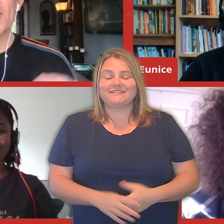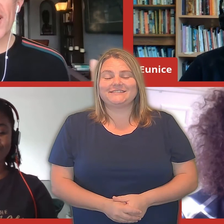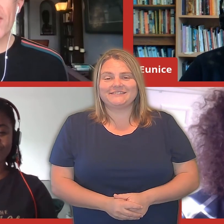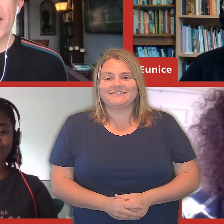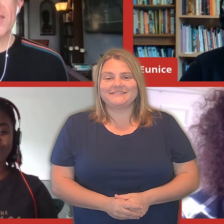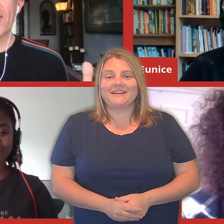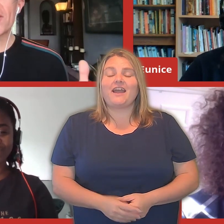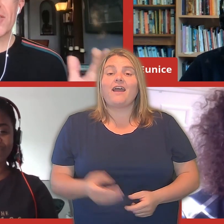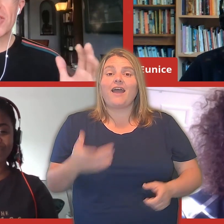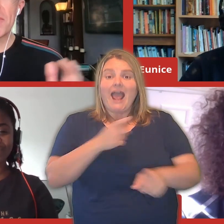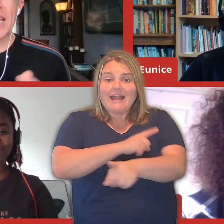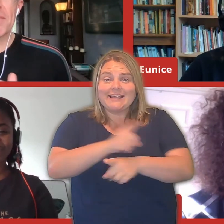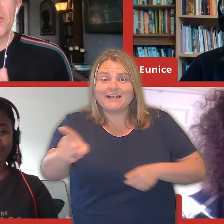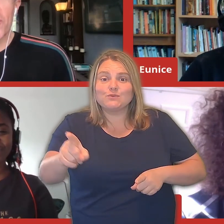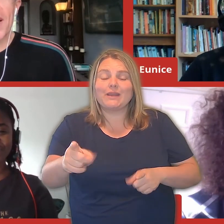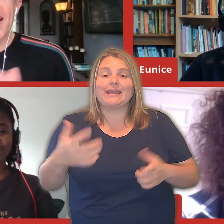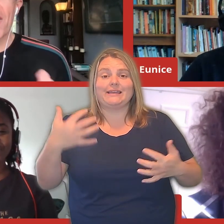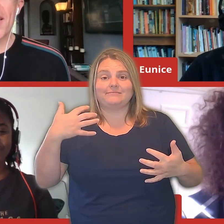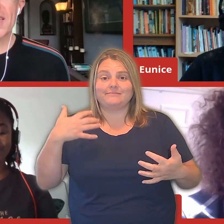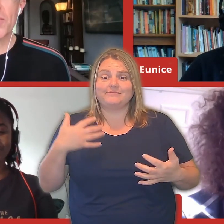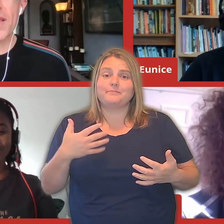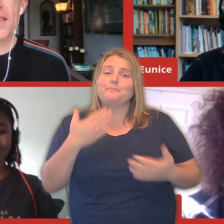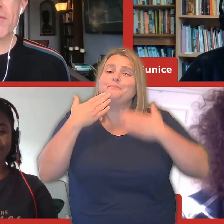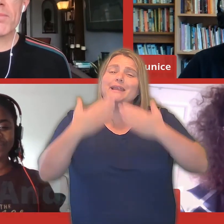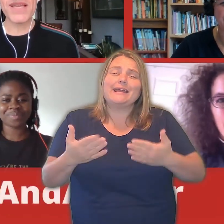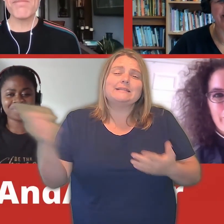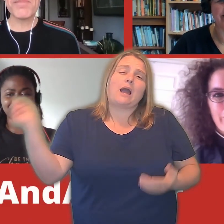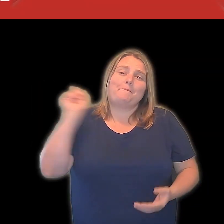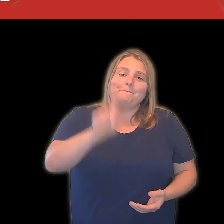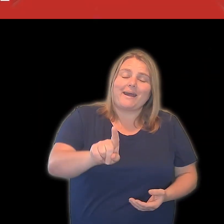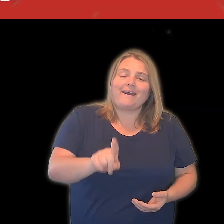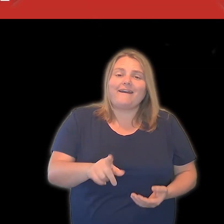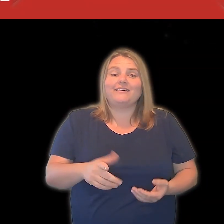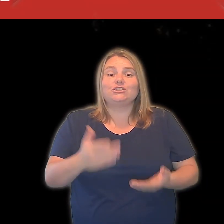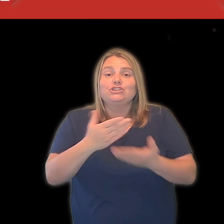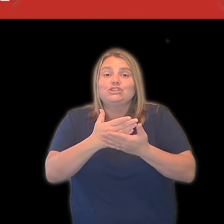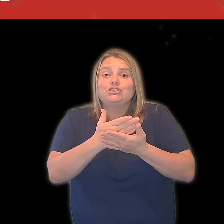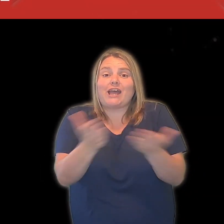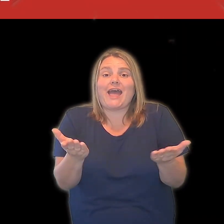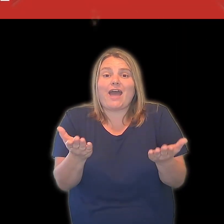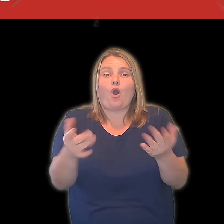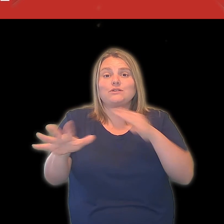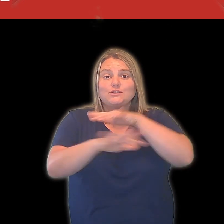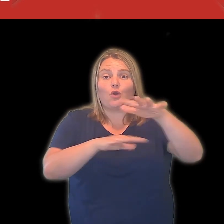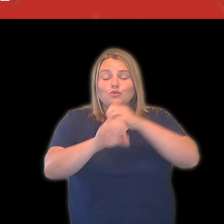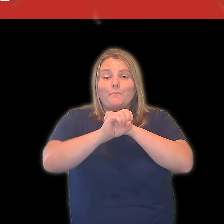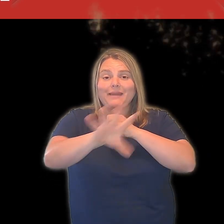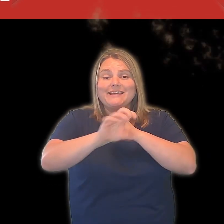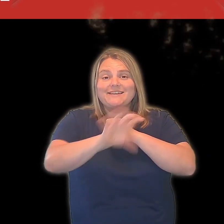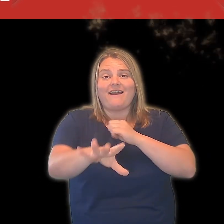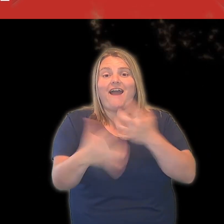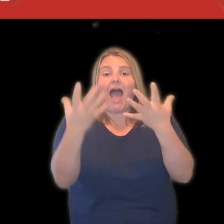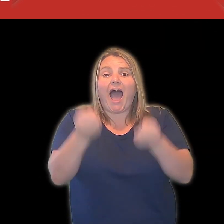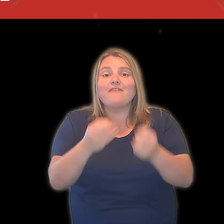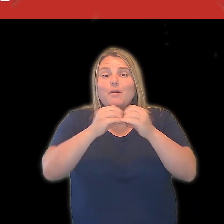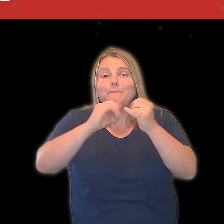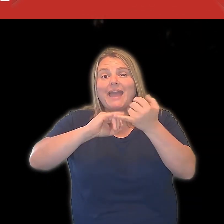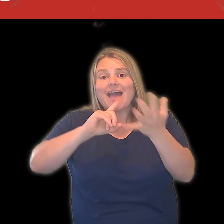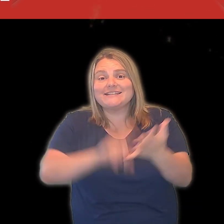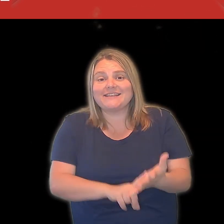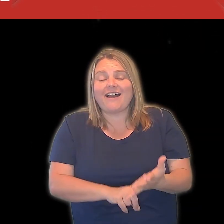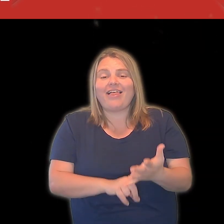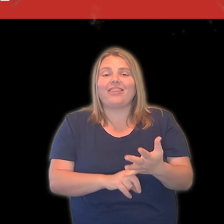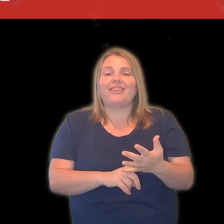week. Share this on social media between now and next week. There will be a BSL translation available later this week. It's a great conversation